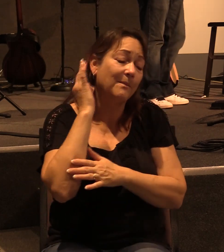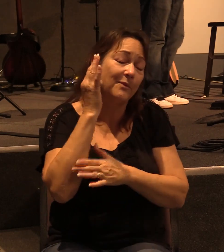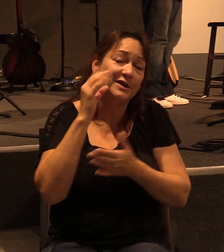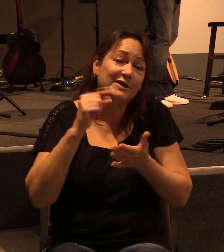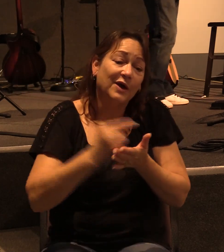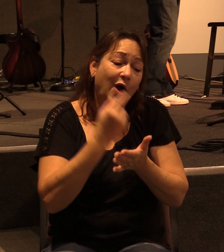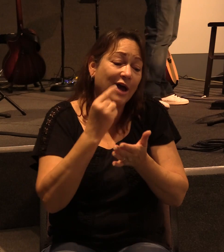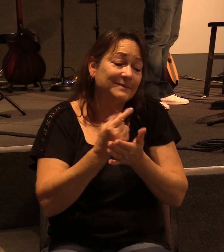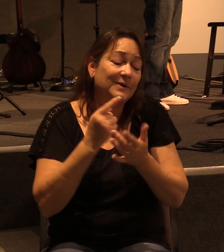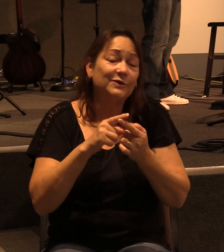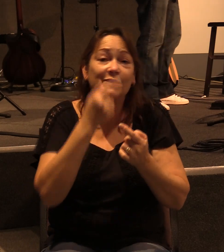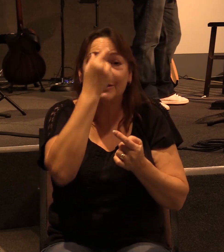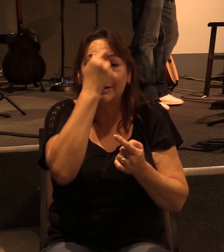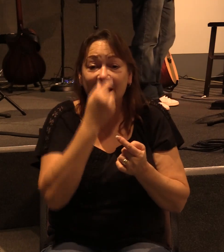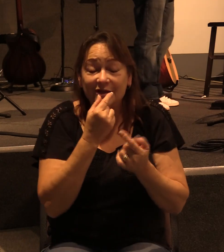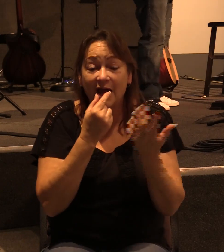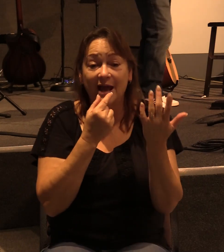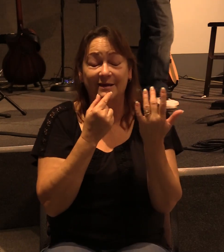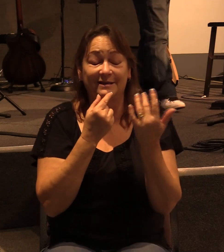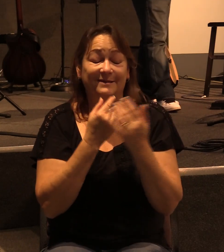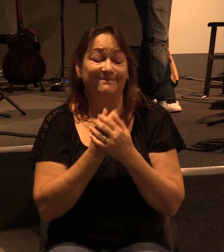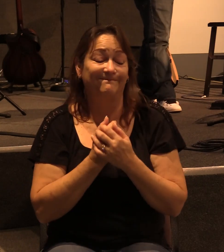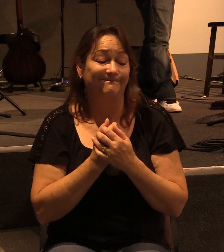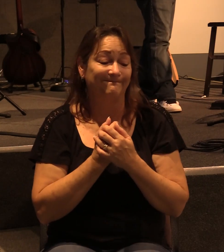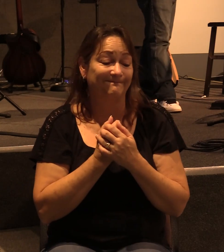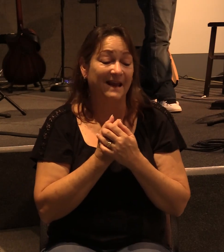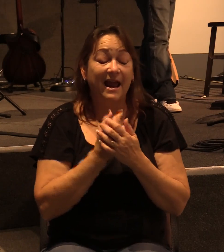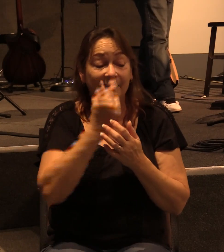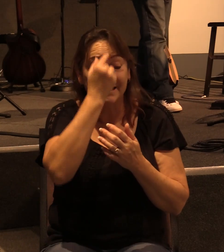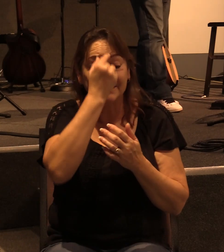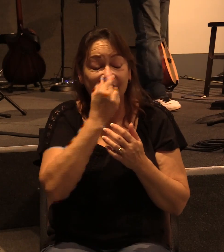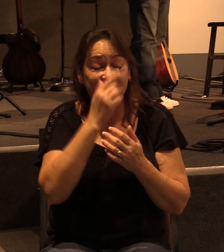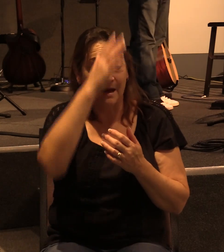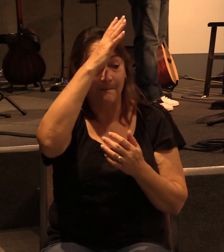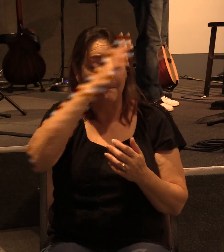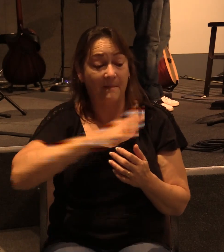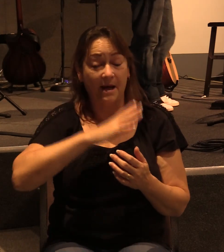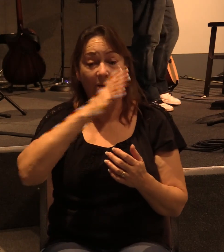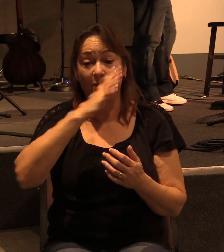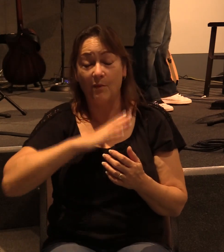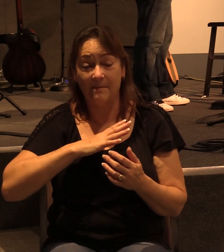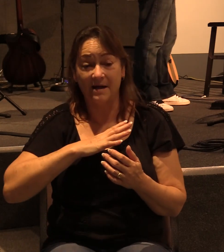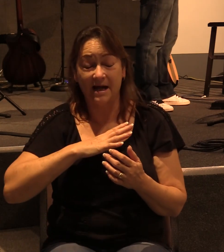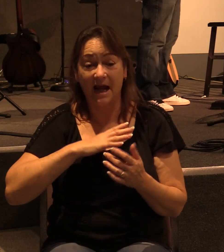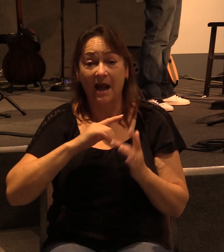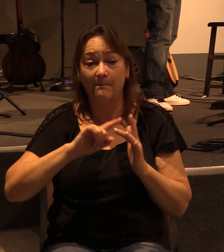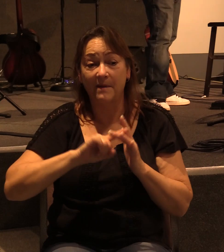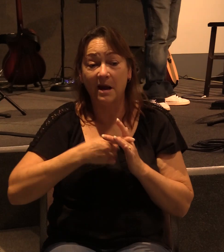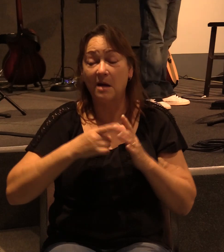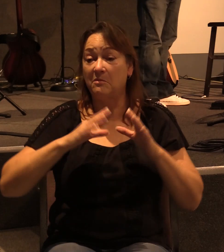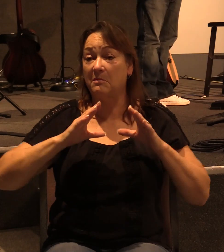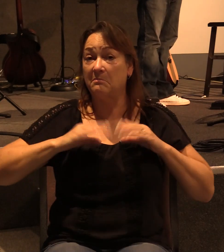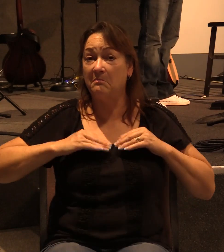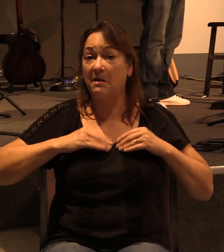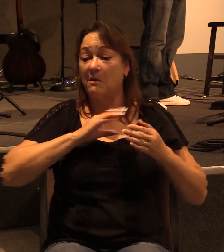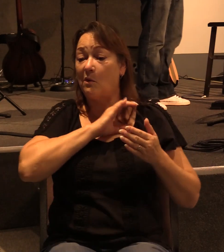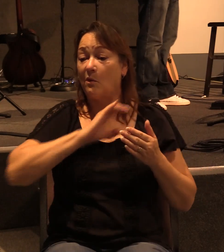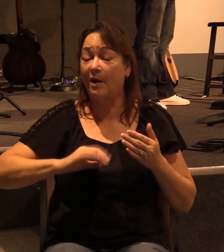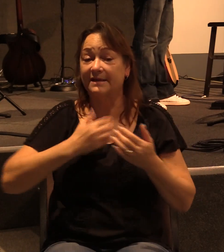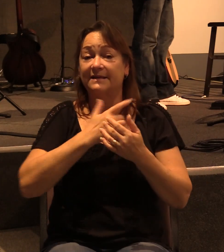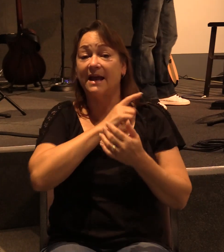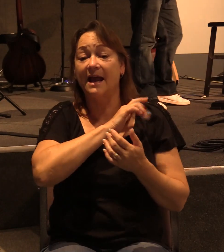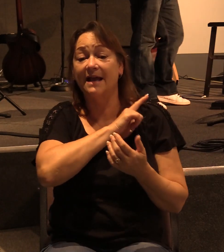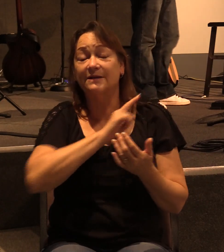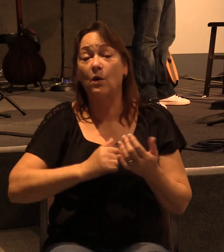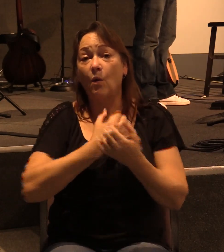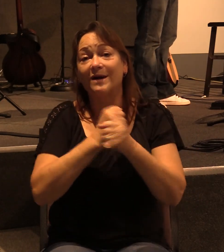gospel to the Gentiles, and the result was that these Gentile men and women had begun to accept Christ as